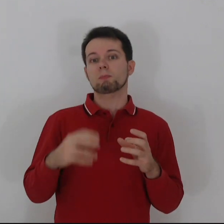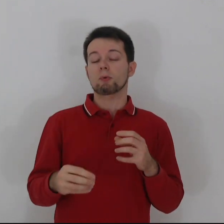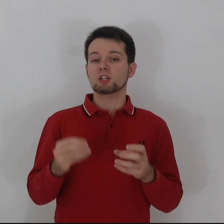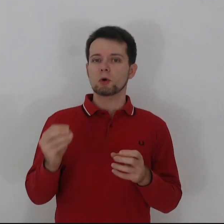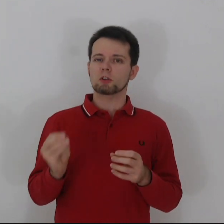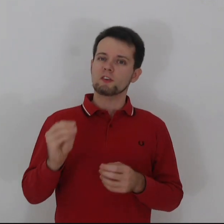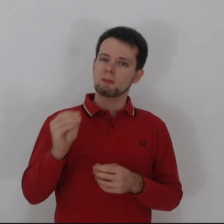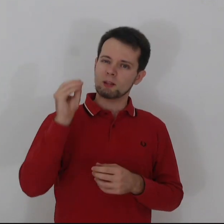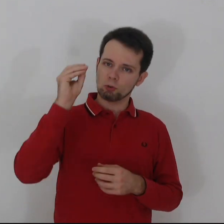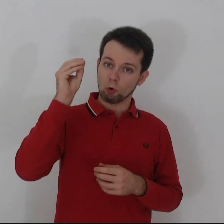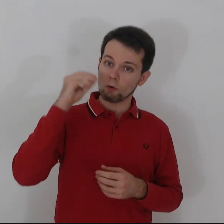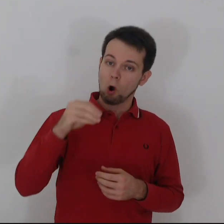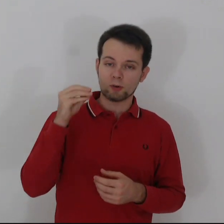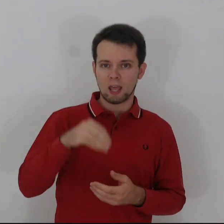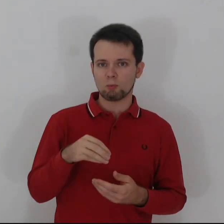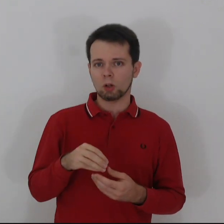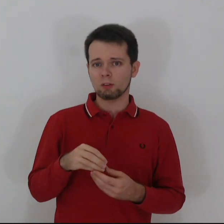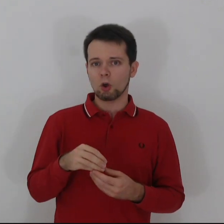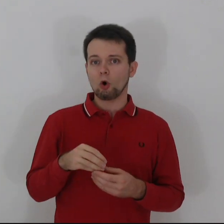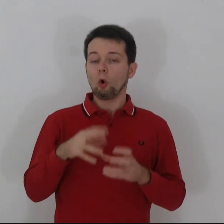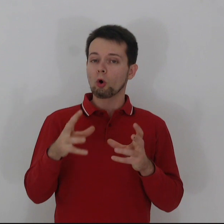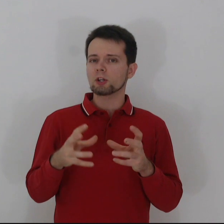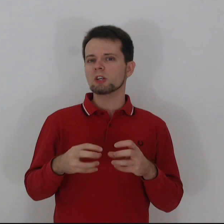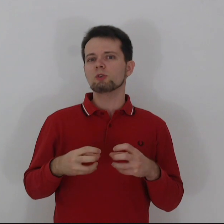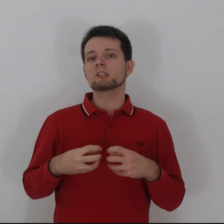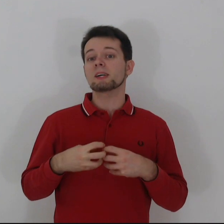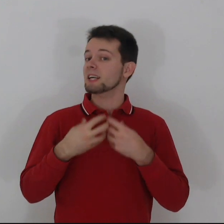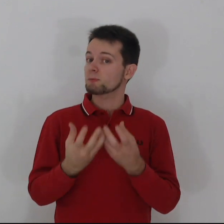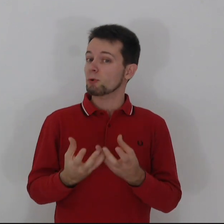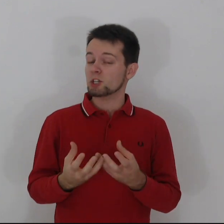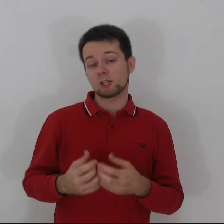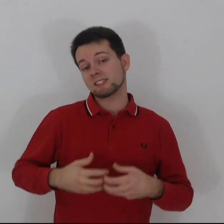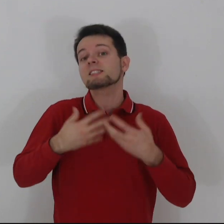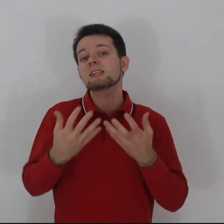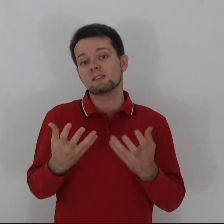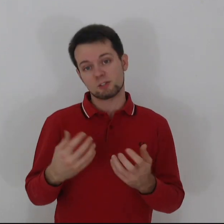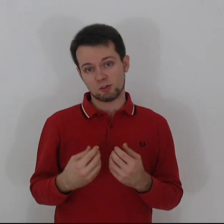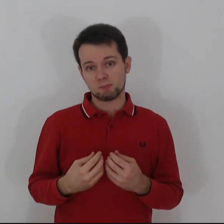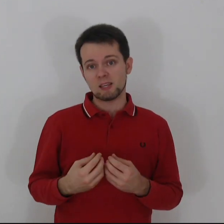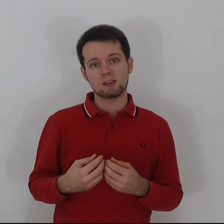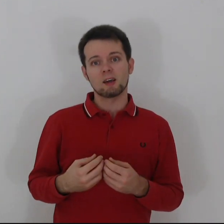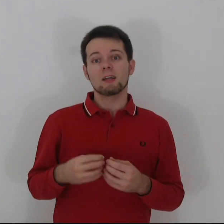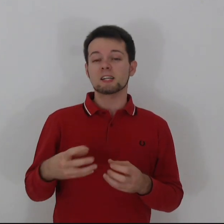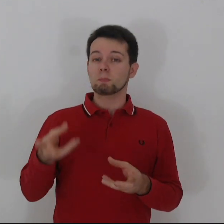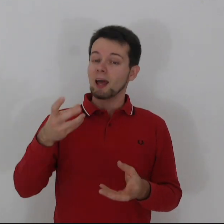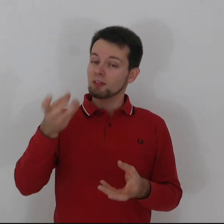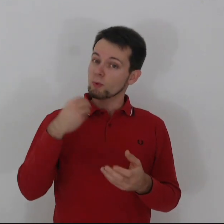preparation work to fit them into your own game world. Or you can use them as inspiration, as a seed, so to speak, that is planted within